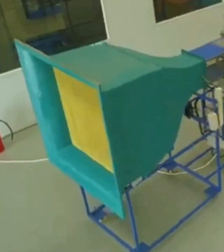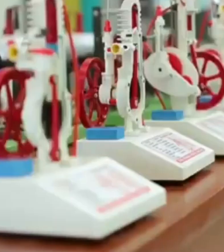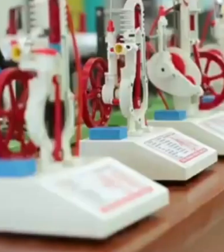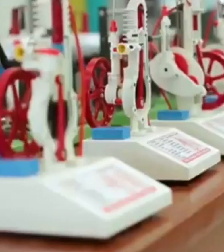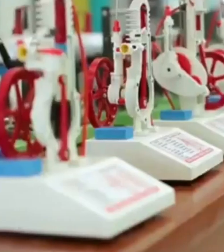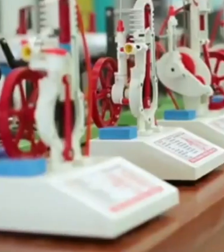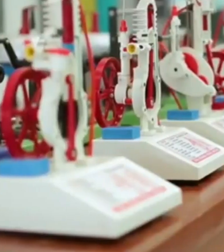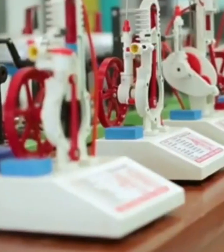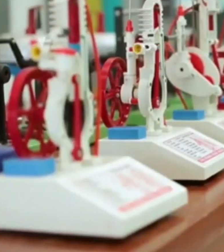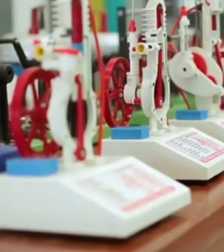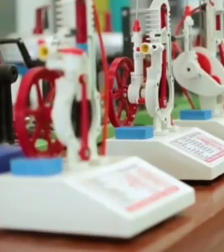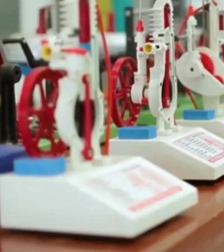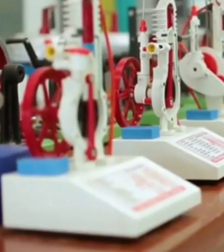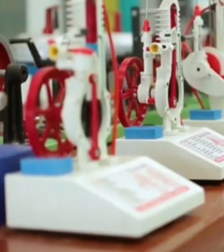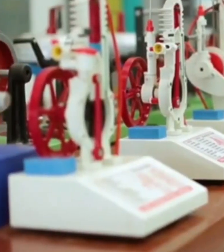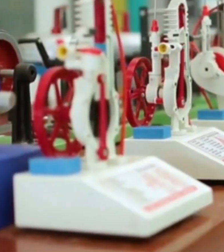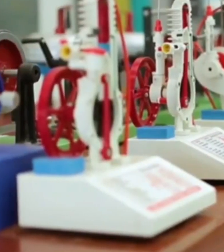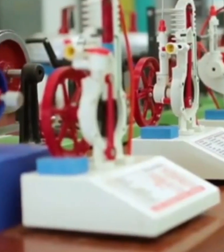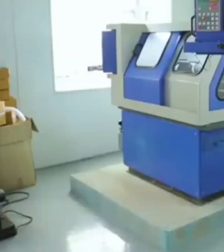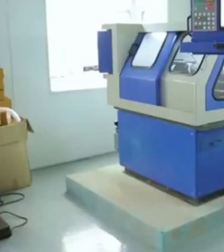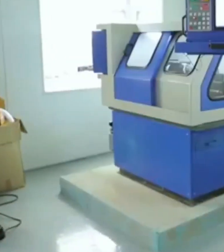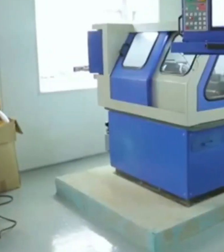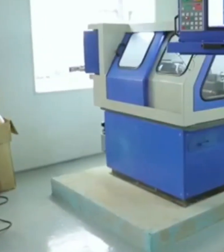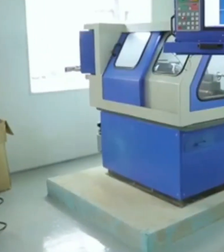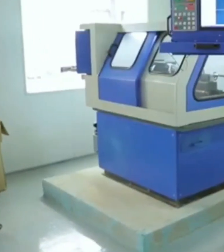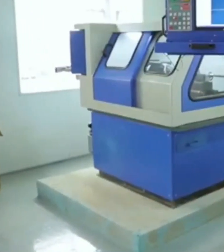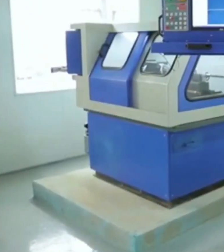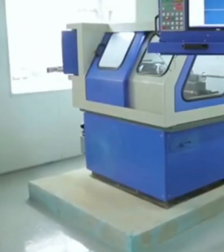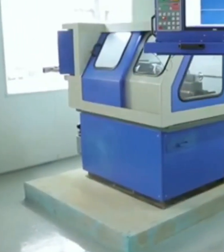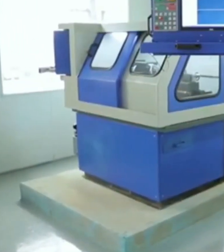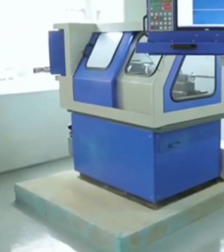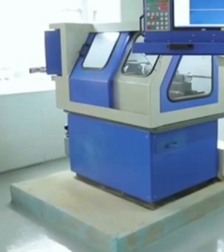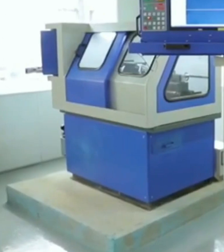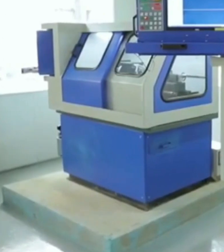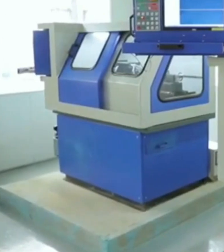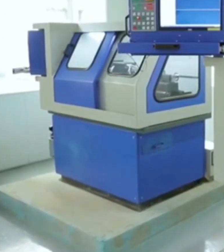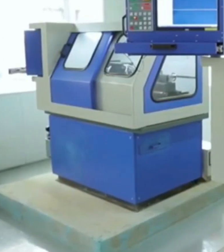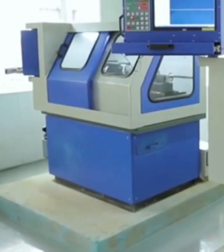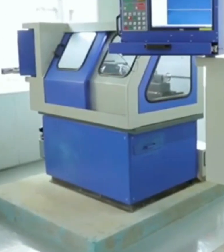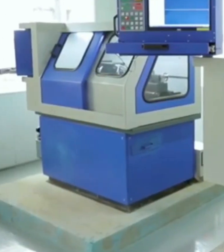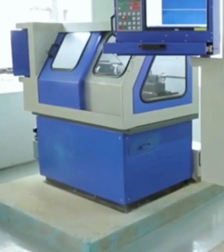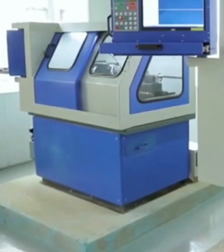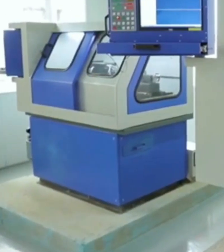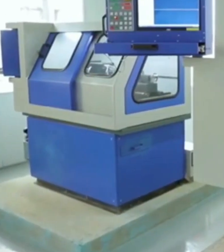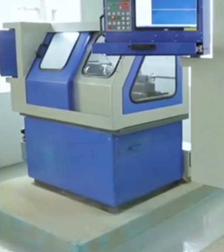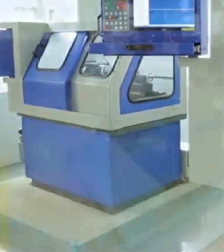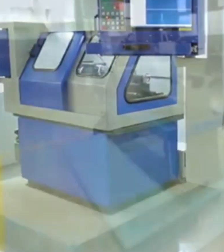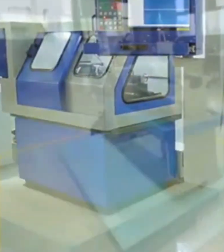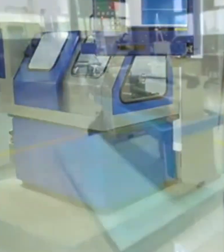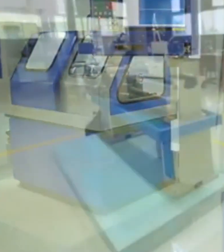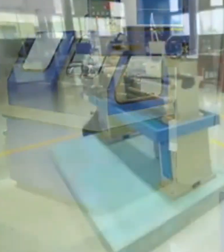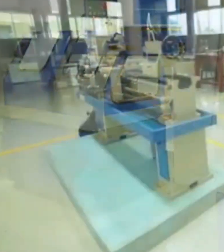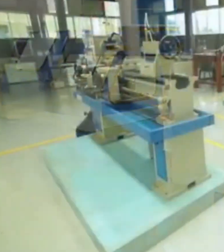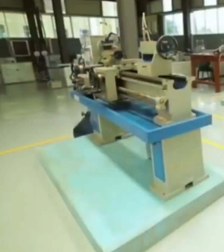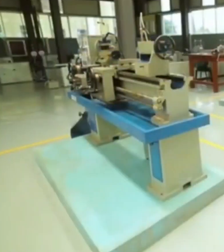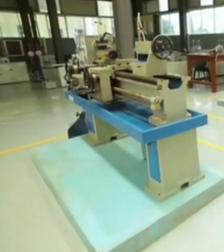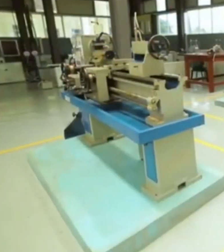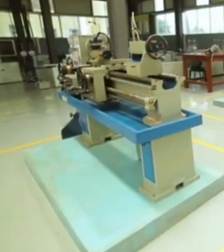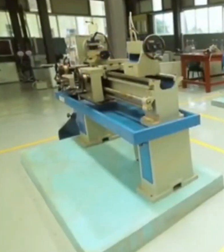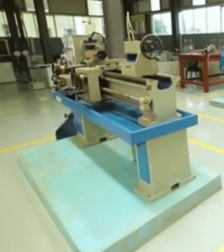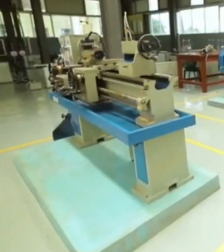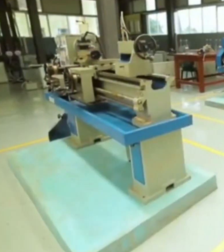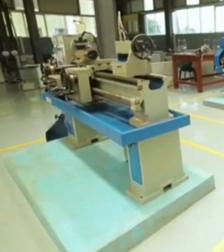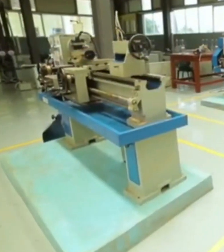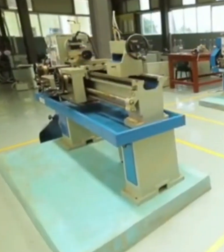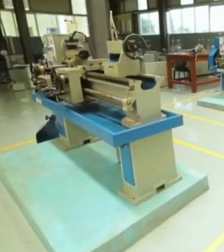pipeline of stem pipeline from kg all the way to the universities and when that pipeline